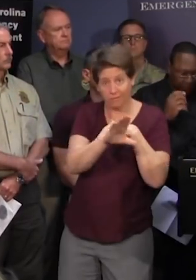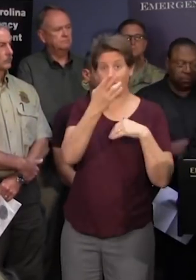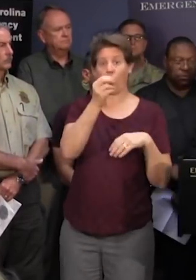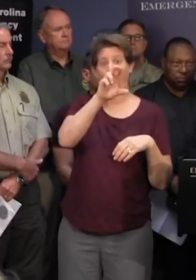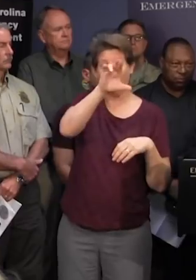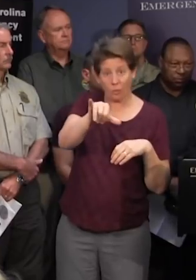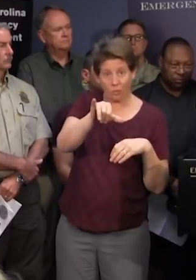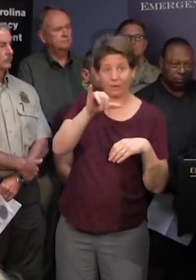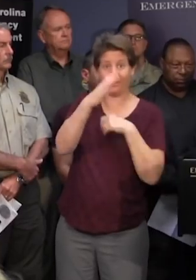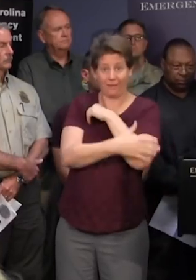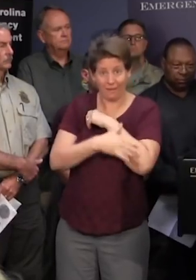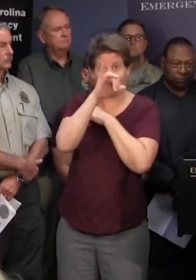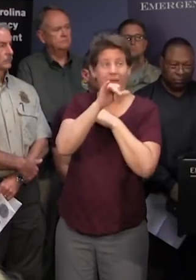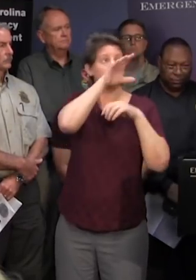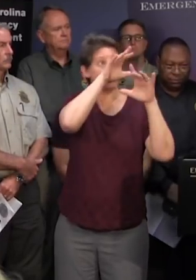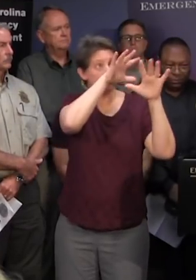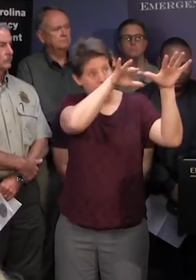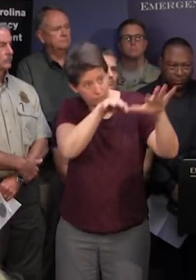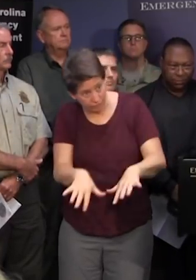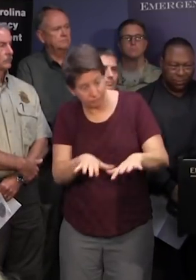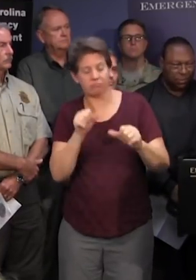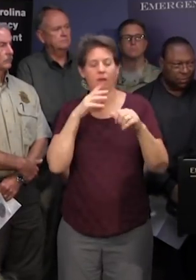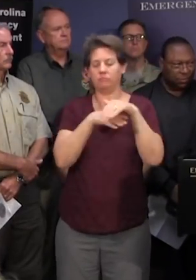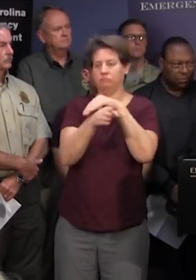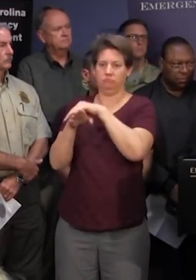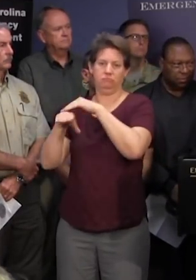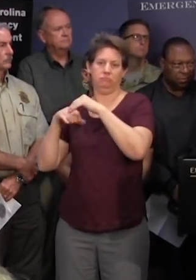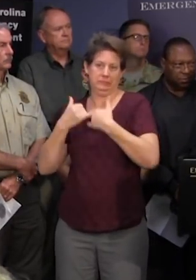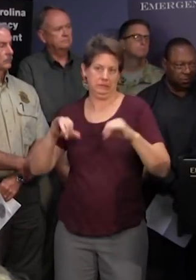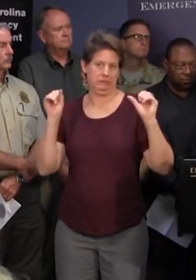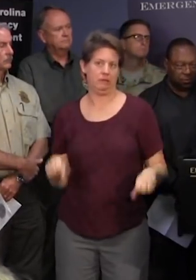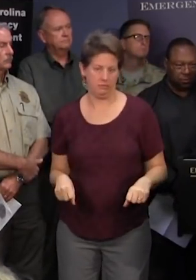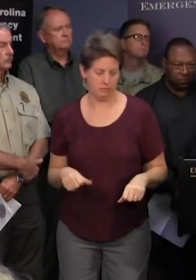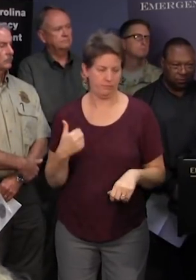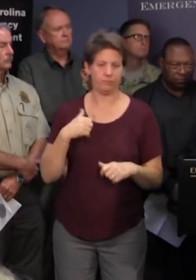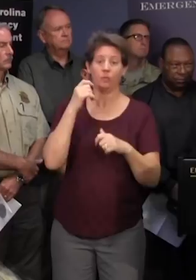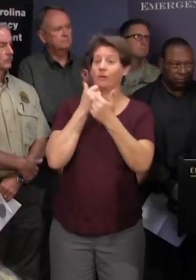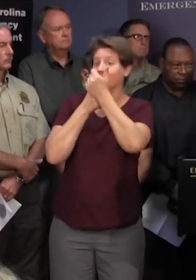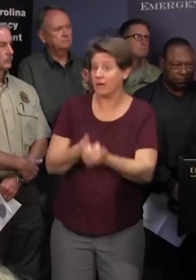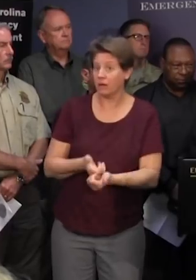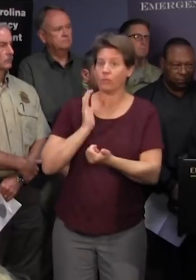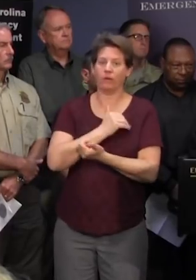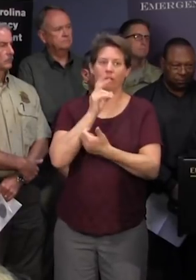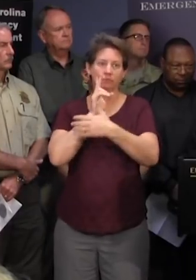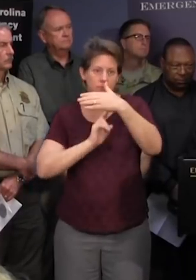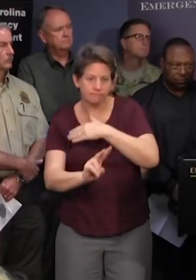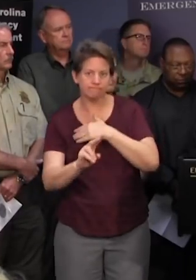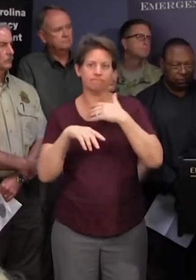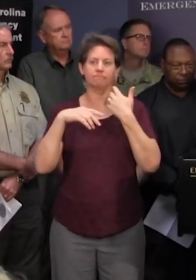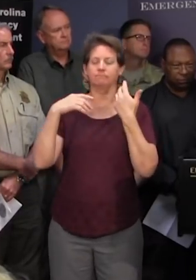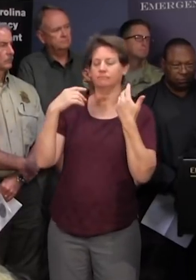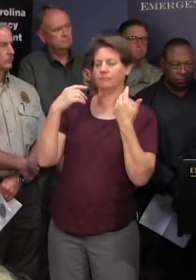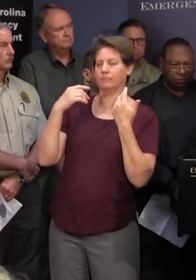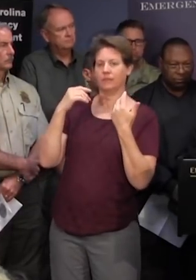waters arrive to the state and we're doing this based on our modeling that we've we've prepared for the flood and kind of a worst case